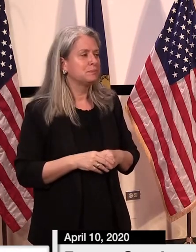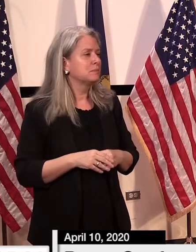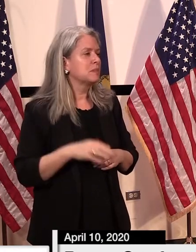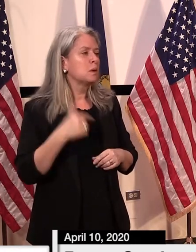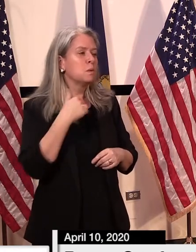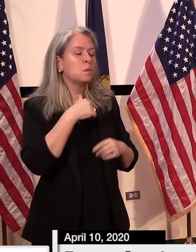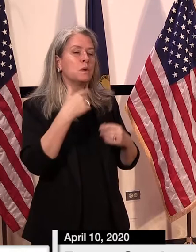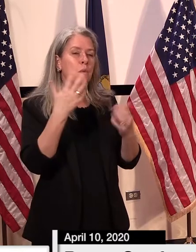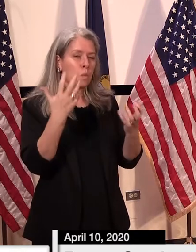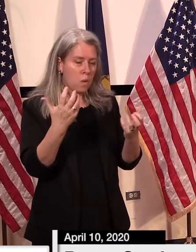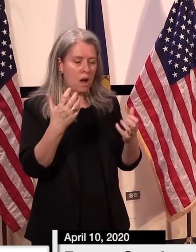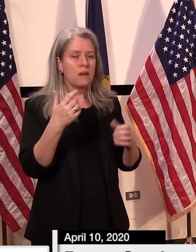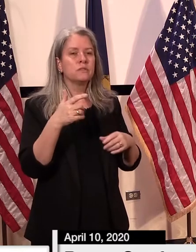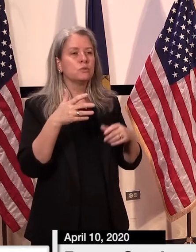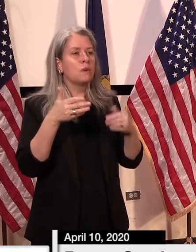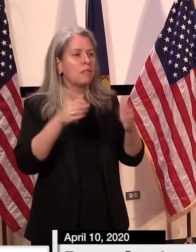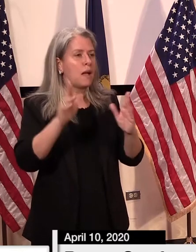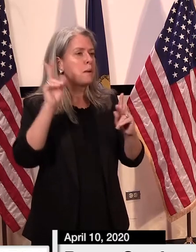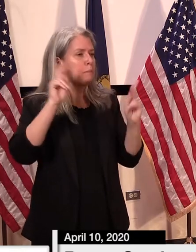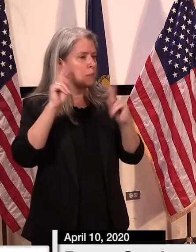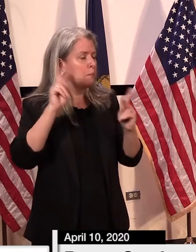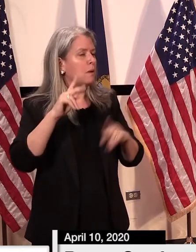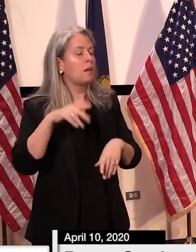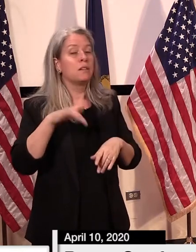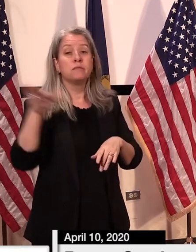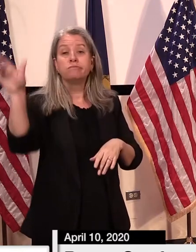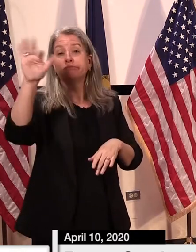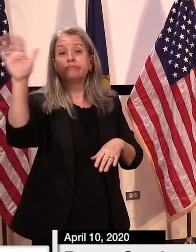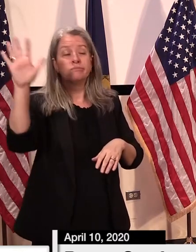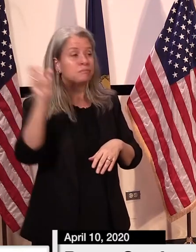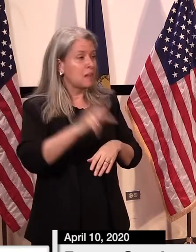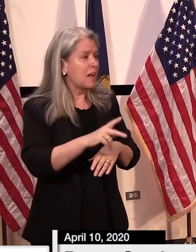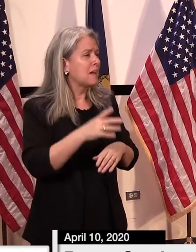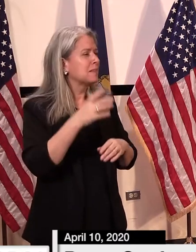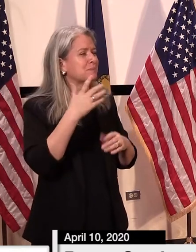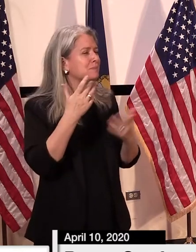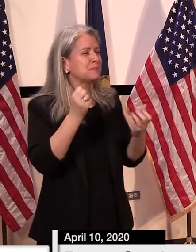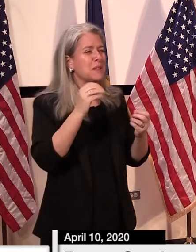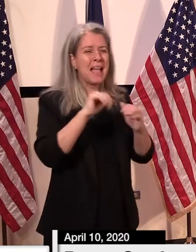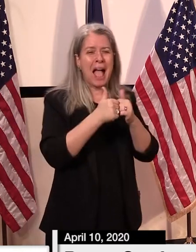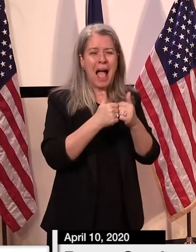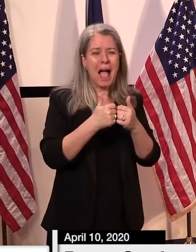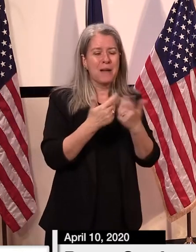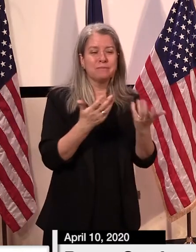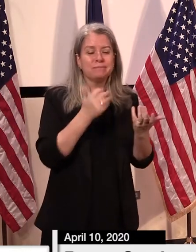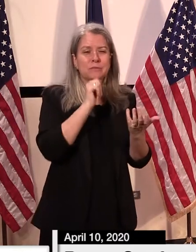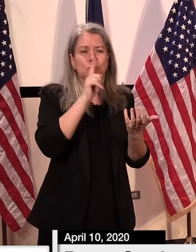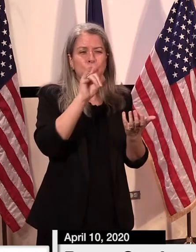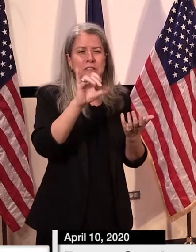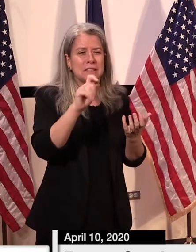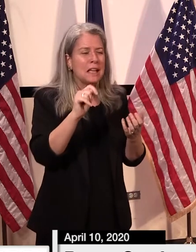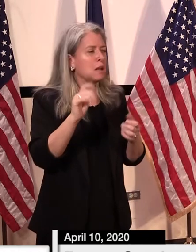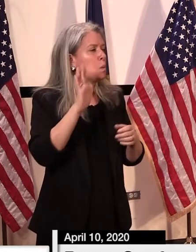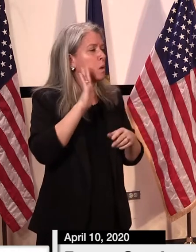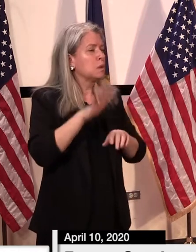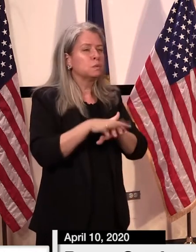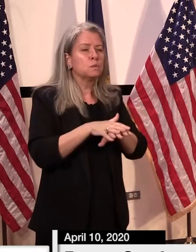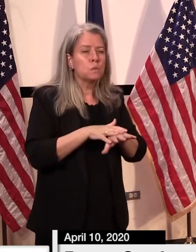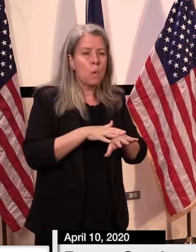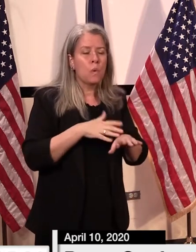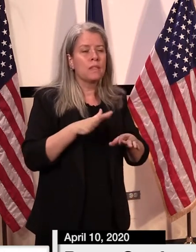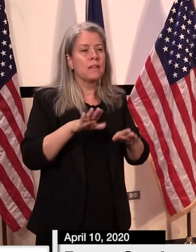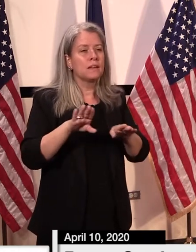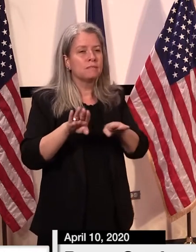prevent that from happening by staggering or some some some sort of phasing of the inns and